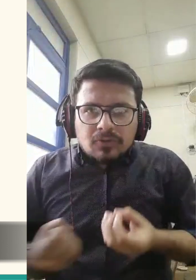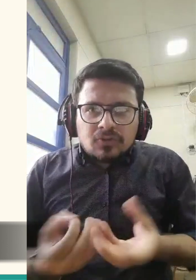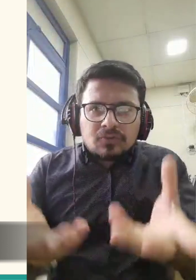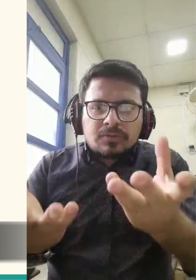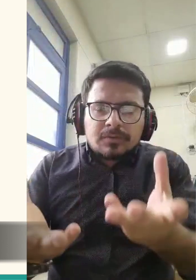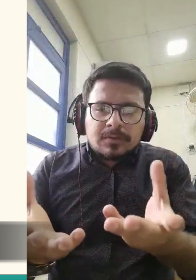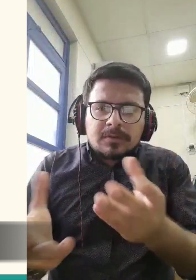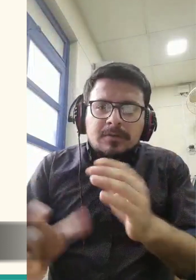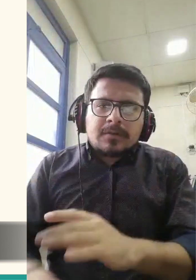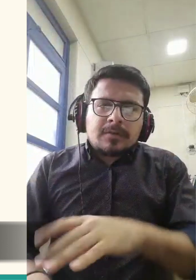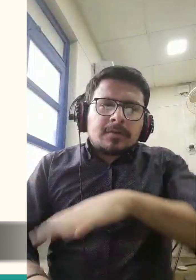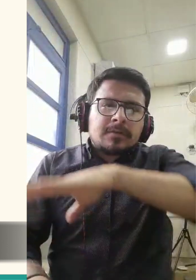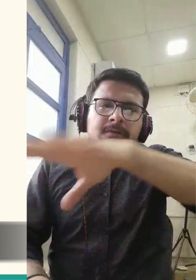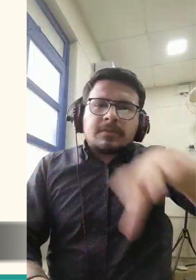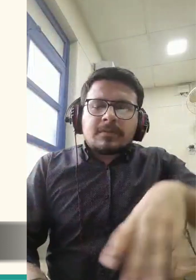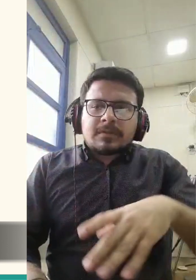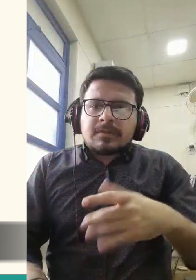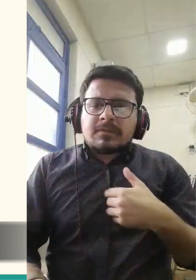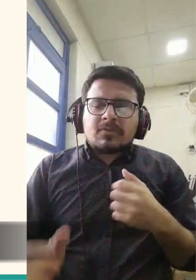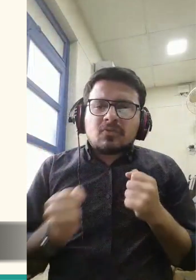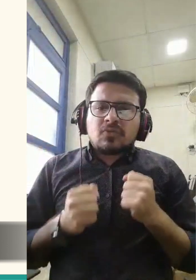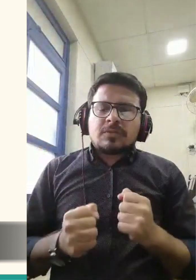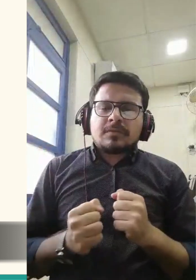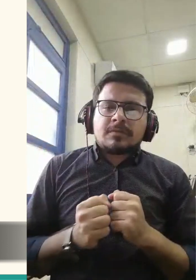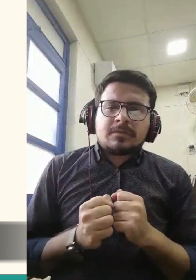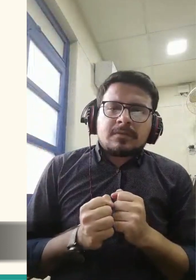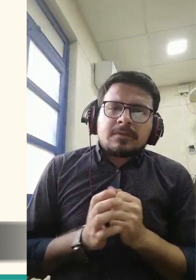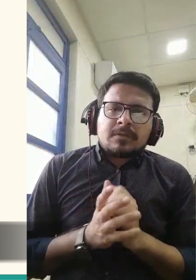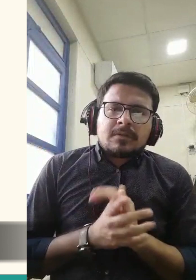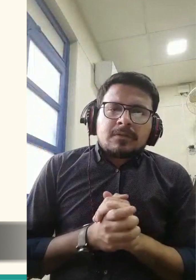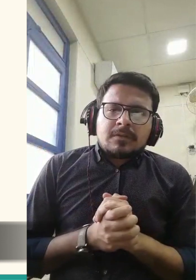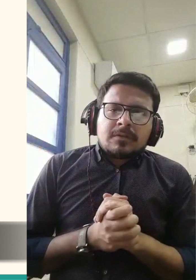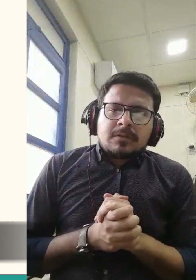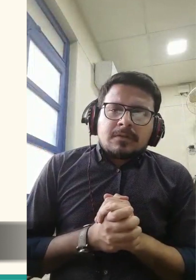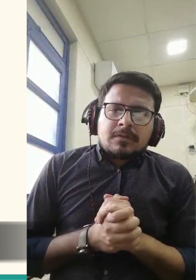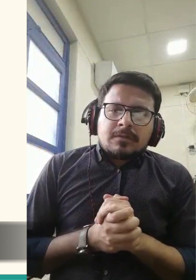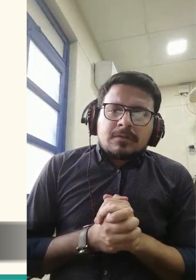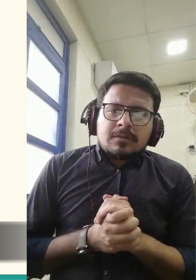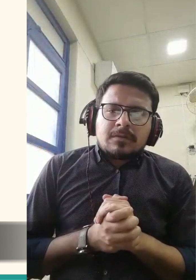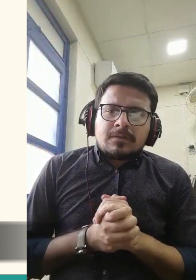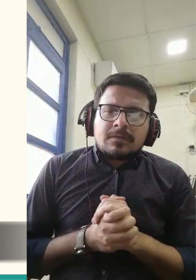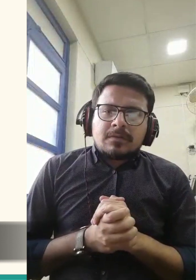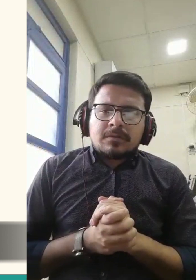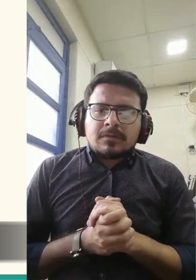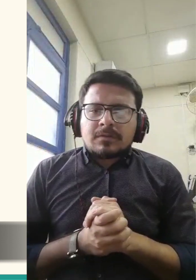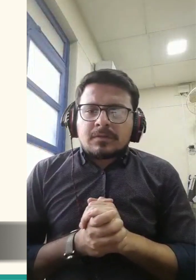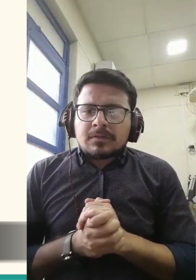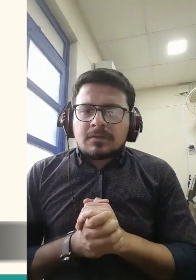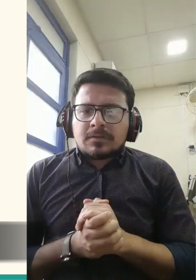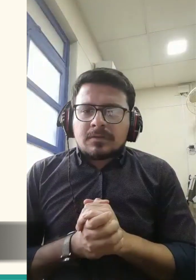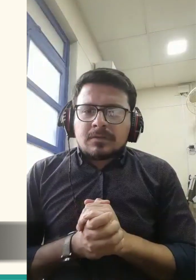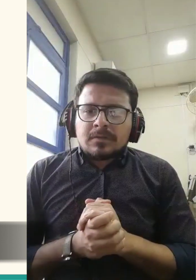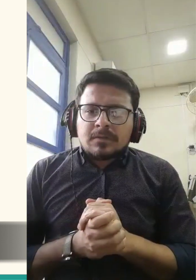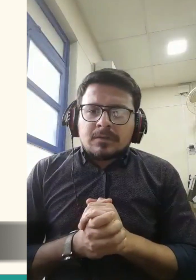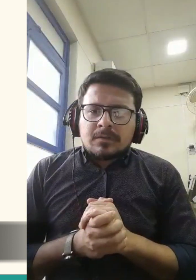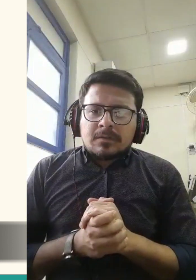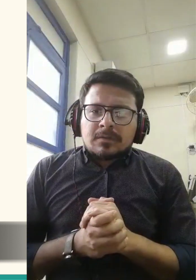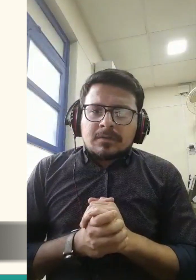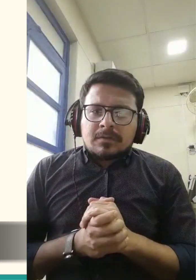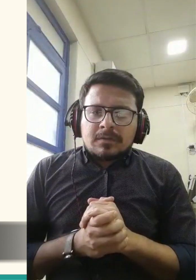However, this tree was the one place where Allah commanded them not to eat